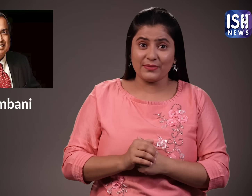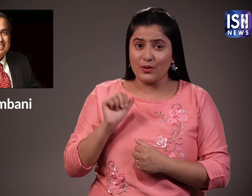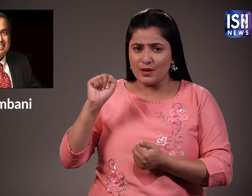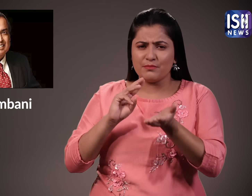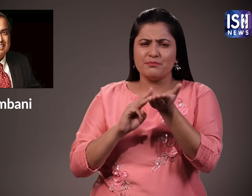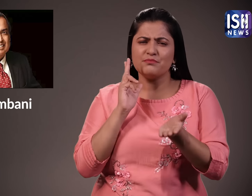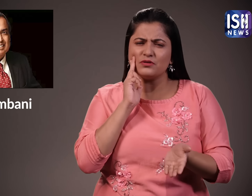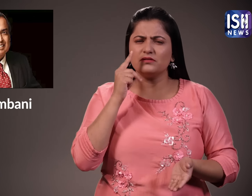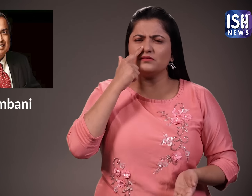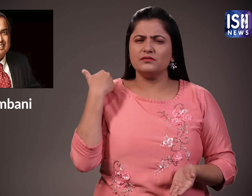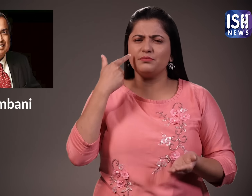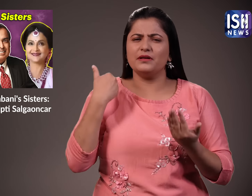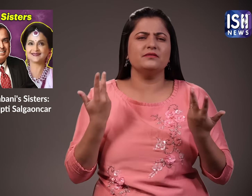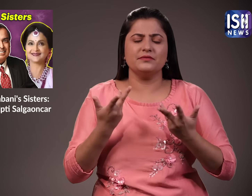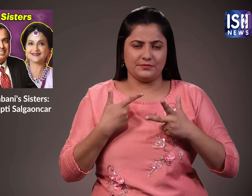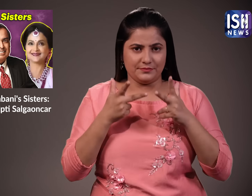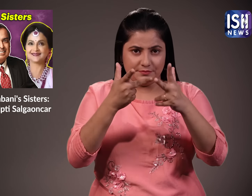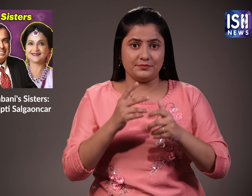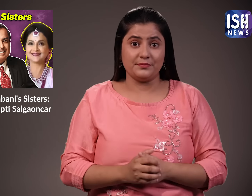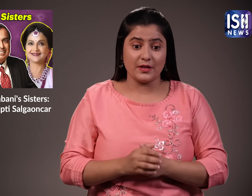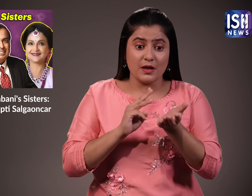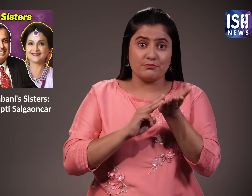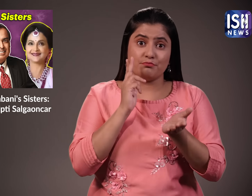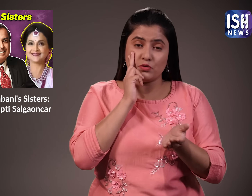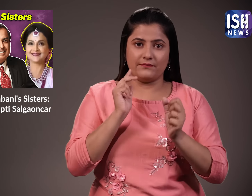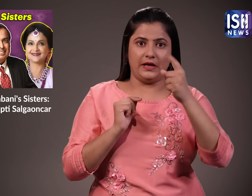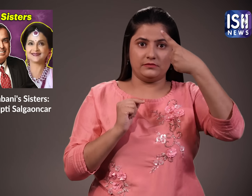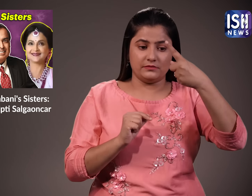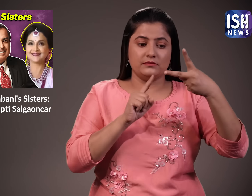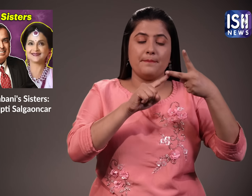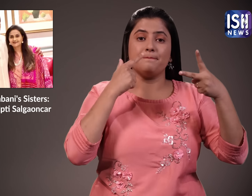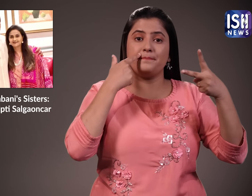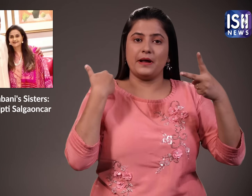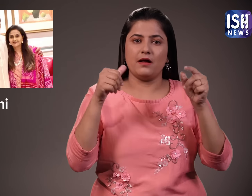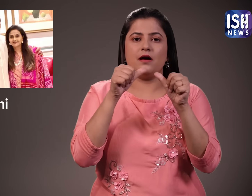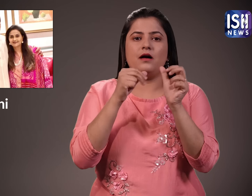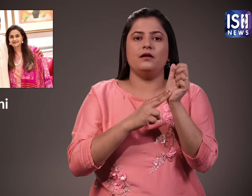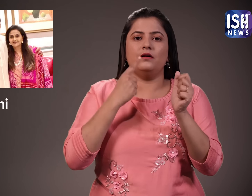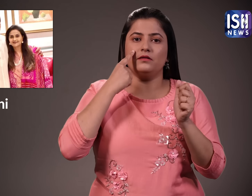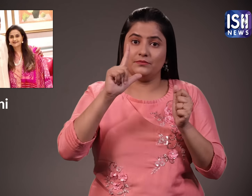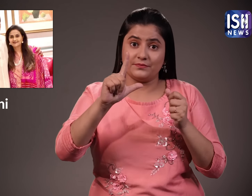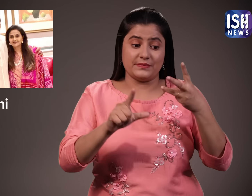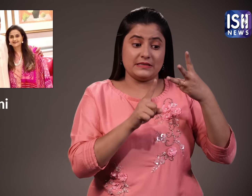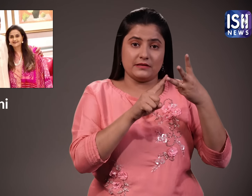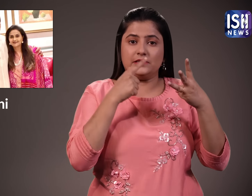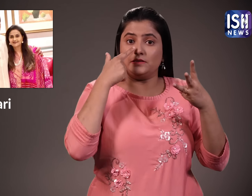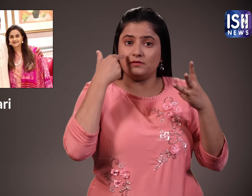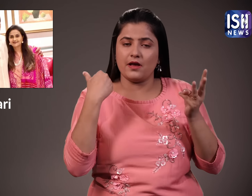Let me tell you about his brothers and sisters. 1st is Mukesh Ambani, 2nd is his brother Anil, 3rd is his